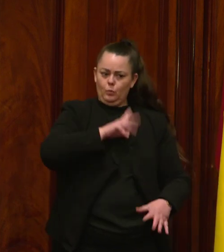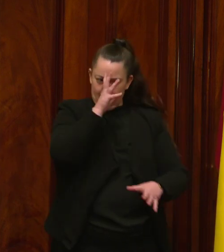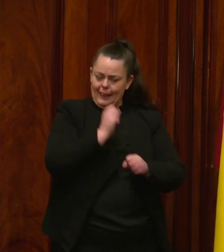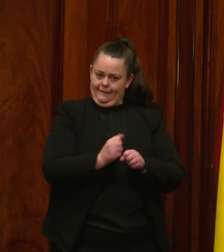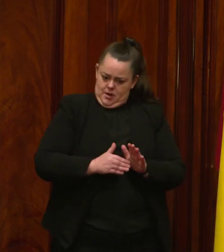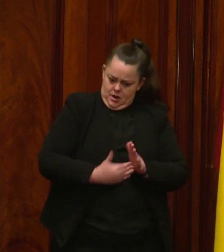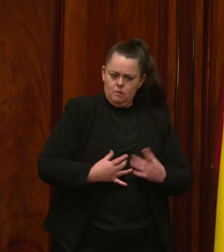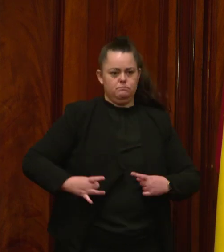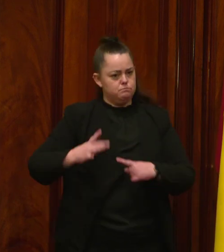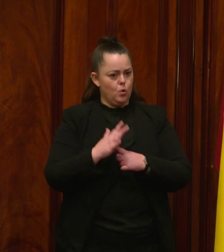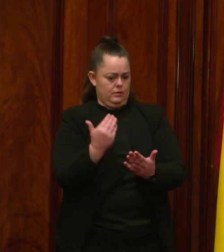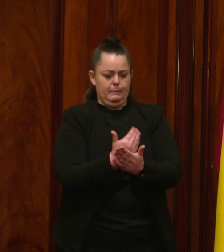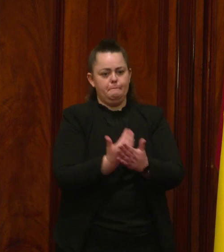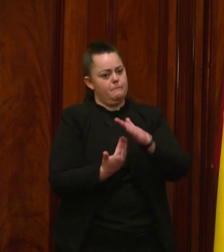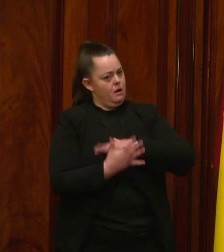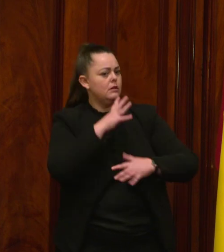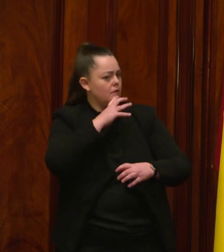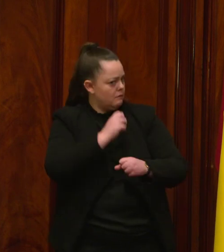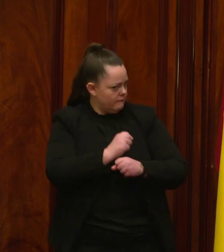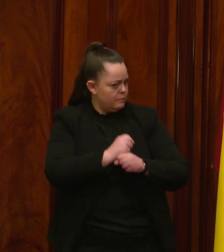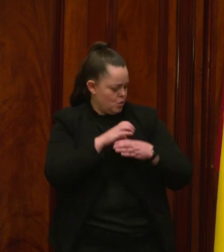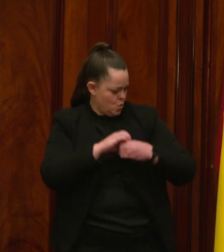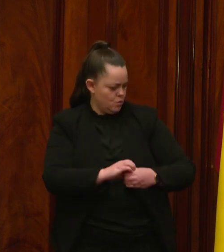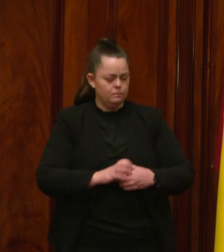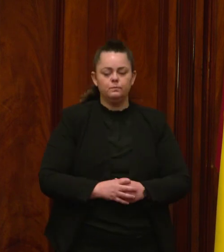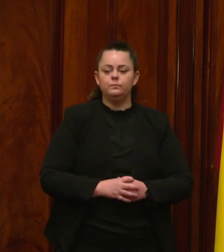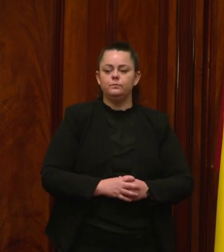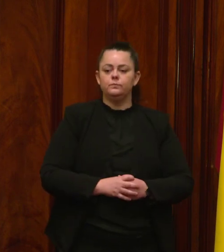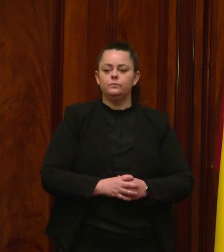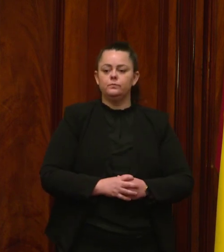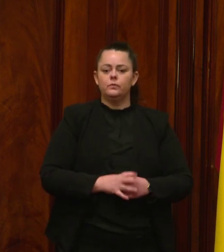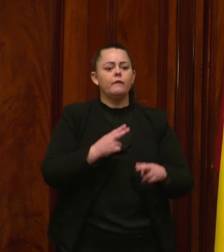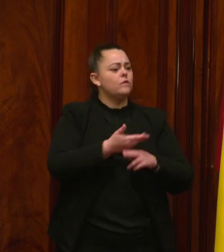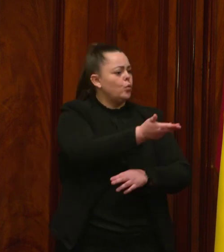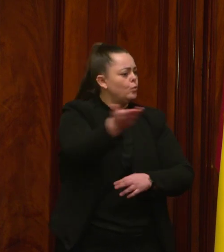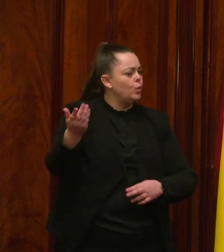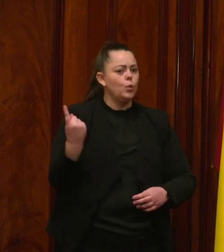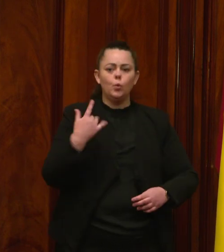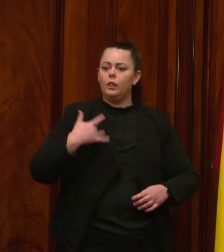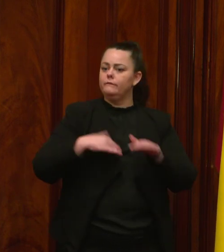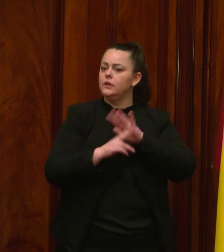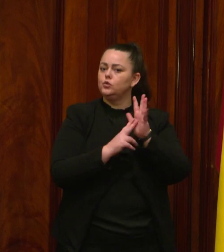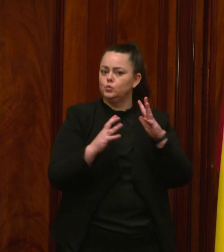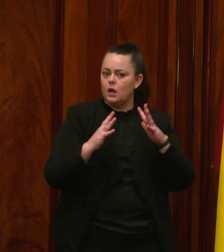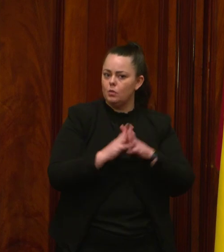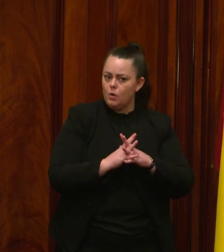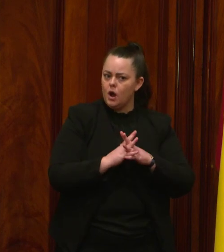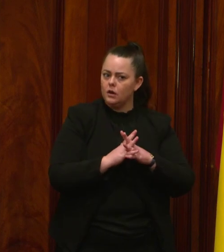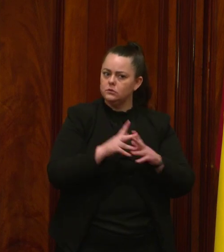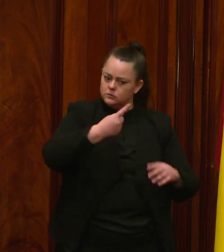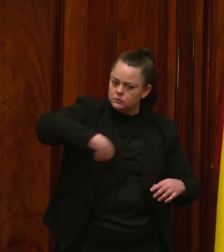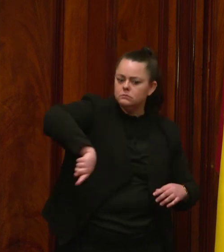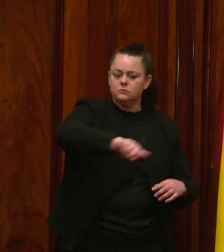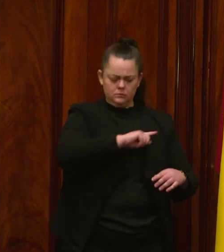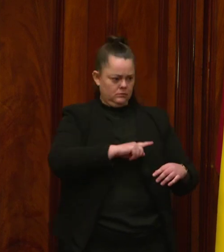Retaining public ownership will ensure that the water supply remains in the hands of the people of New South Wales while remaining subject to strict pricing rules